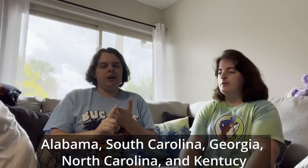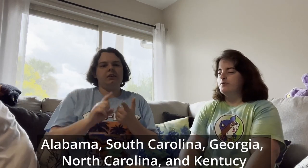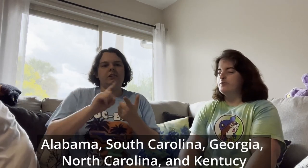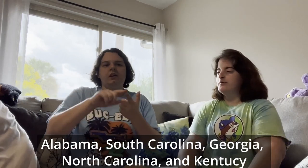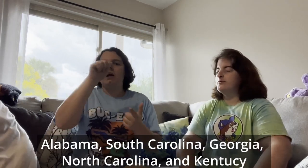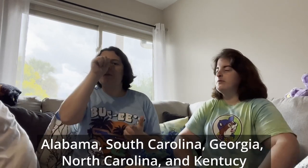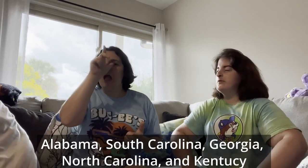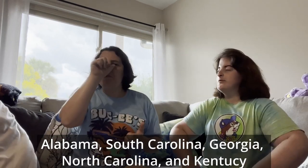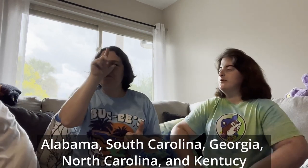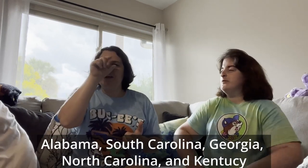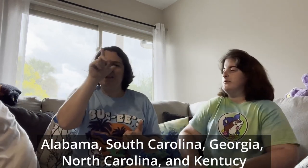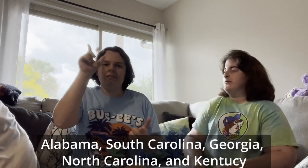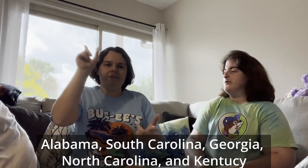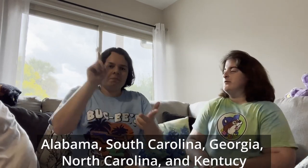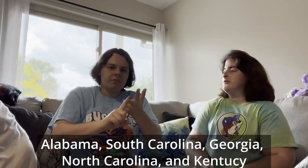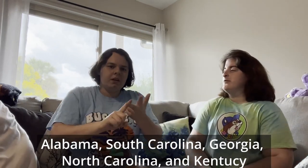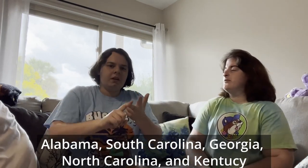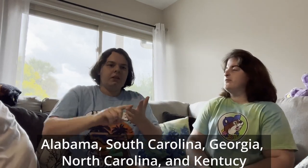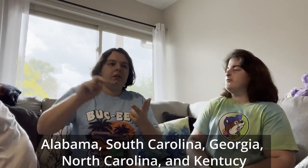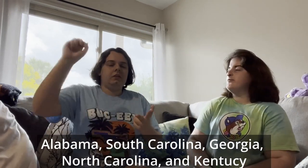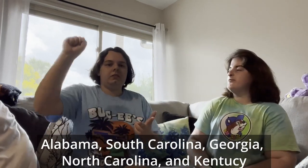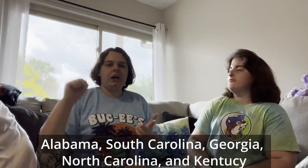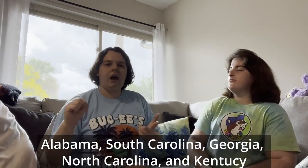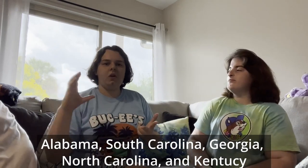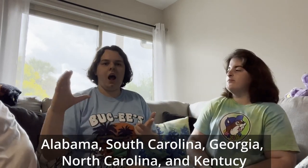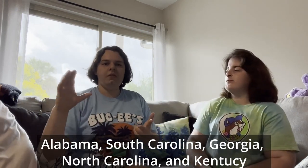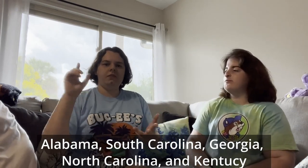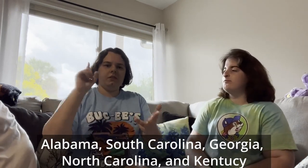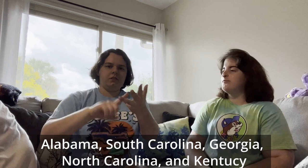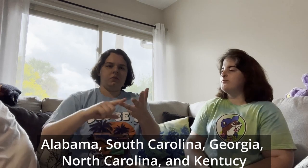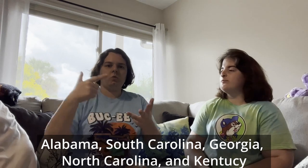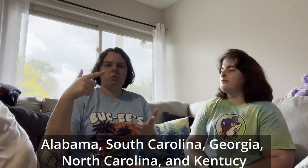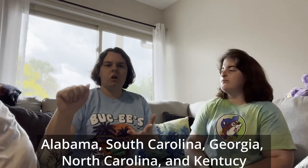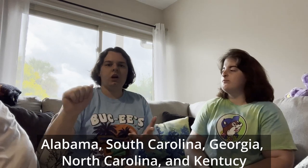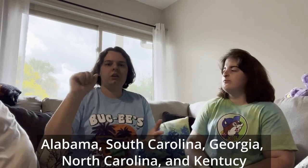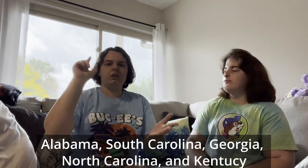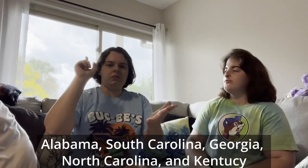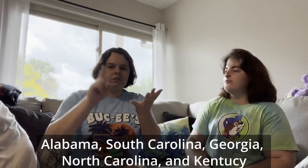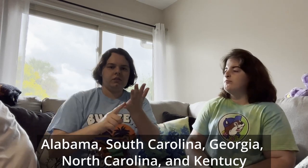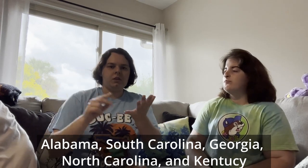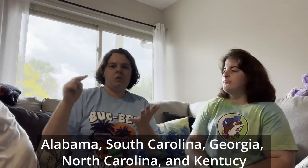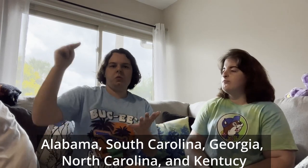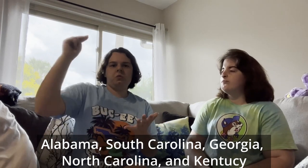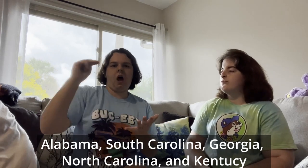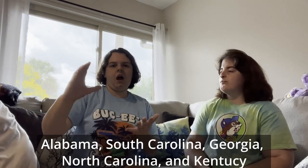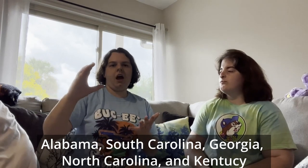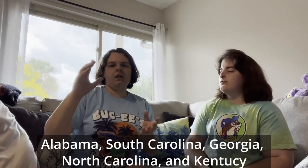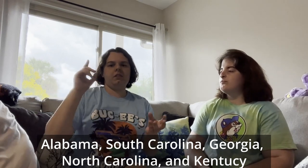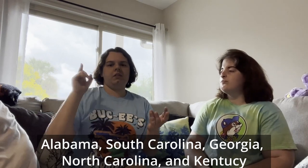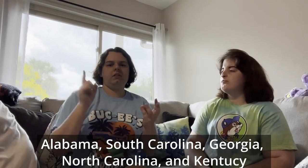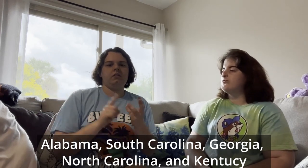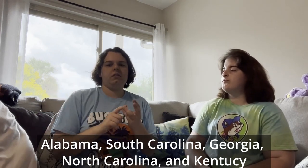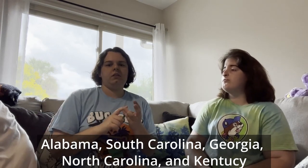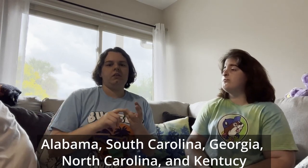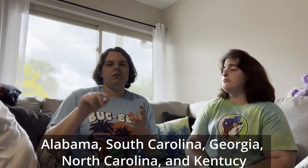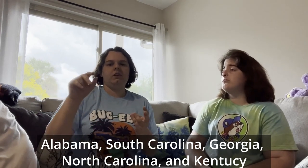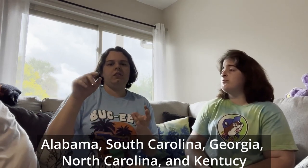baby that I'm getting, that I'm